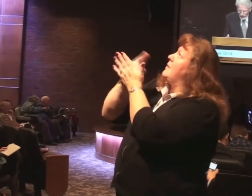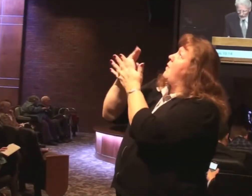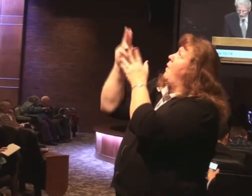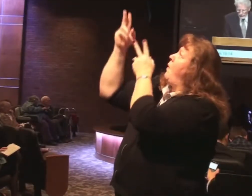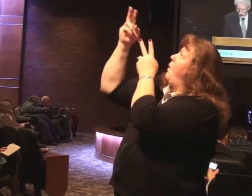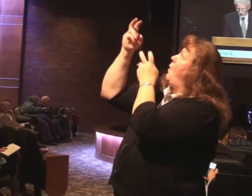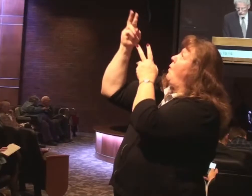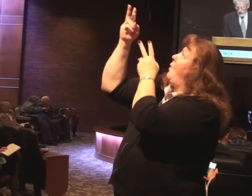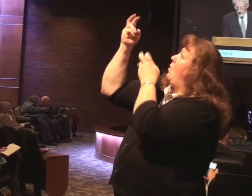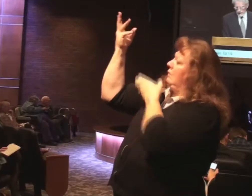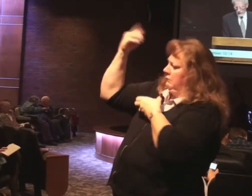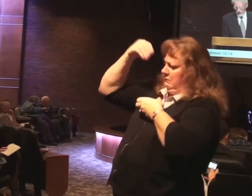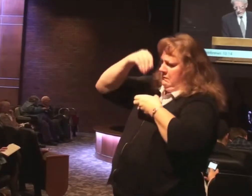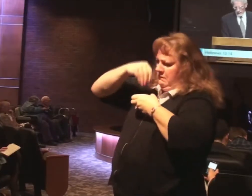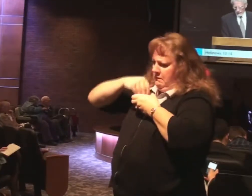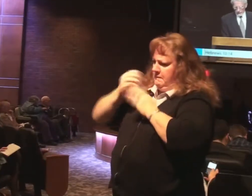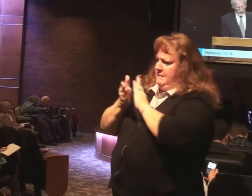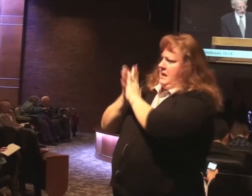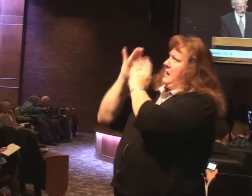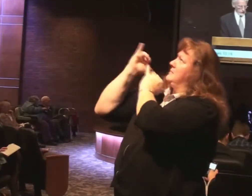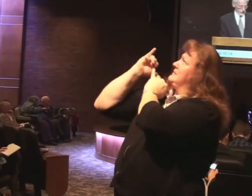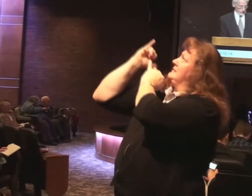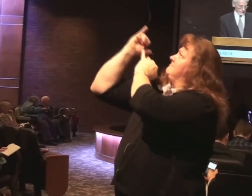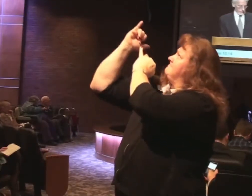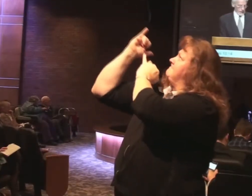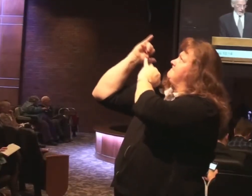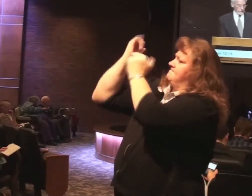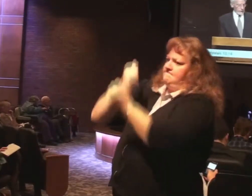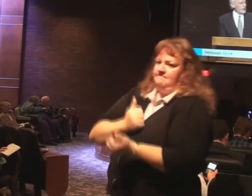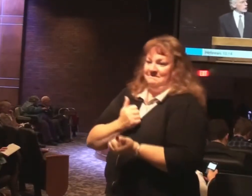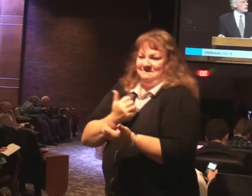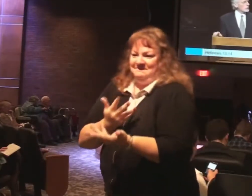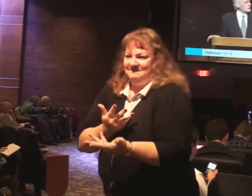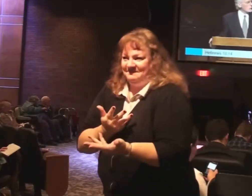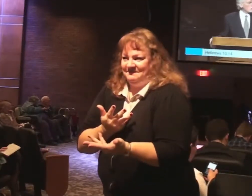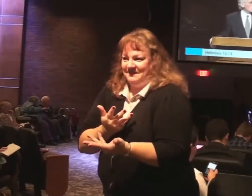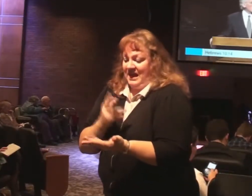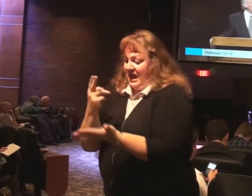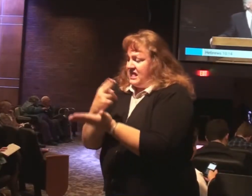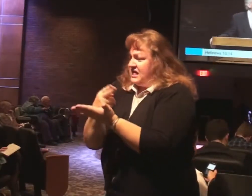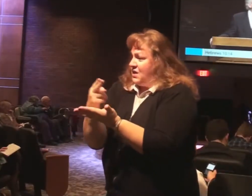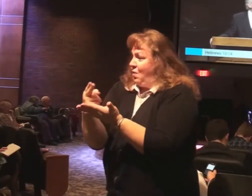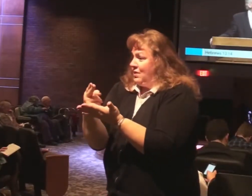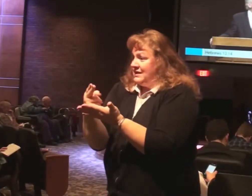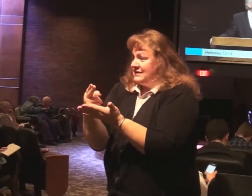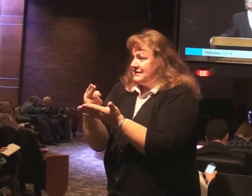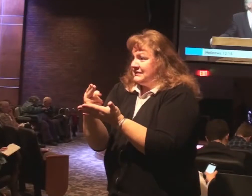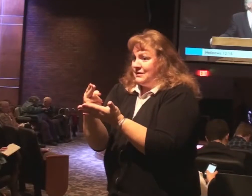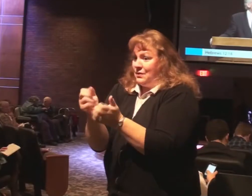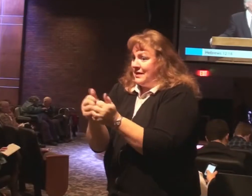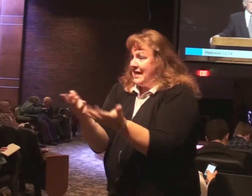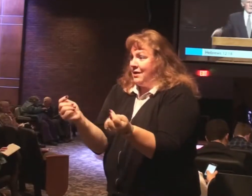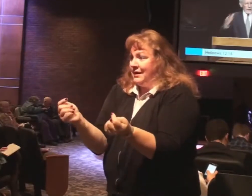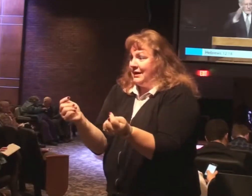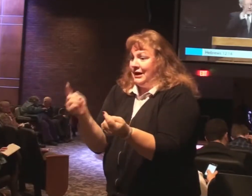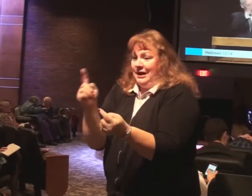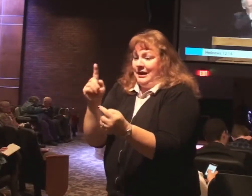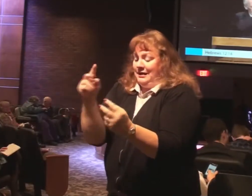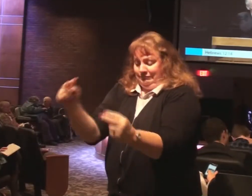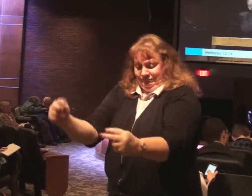characteristic of us. And without holiness no one will see the Lord. You know we've talked about the faith you